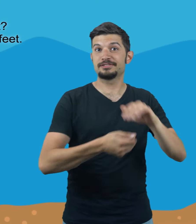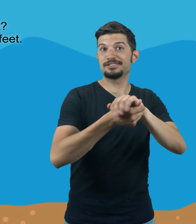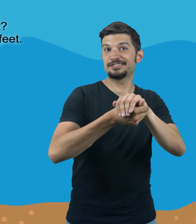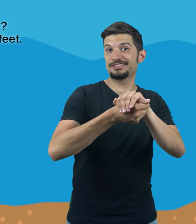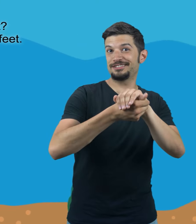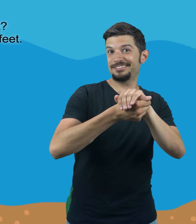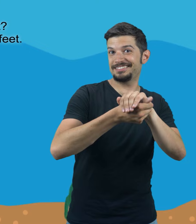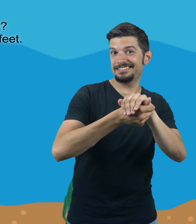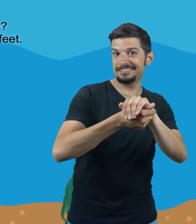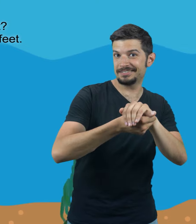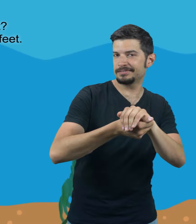Turtle or tortoise?